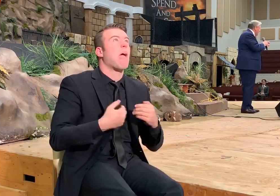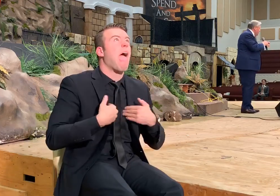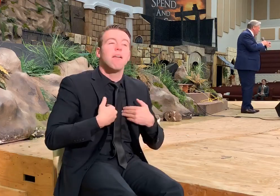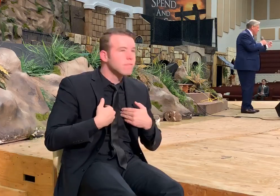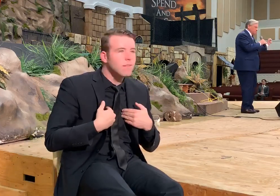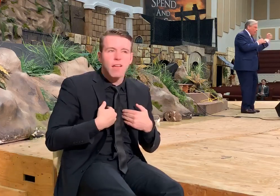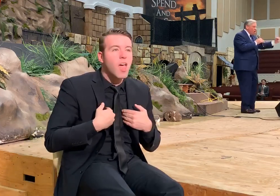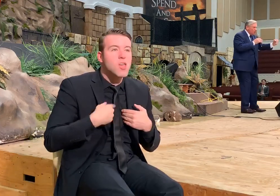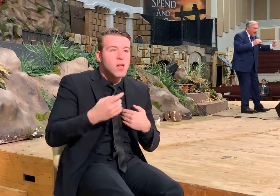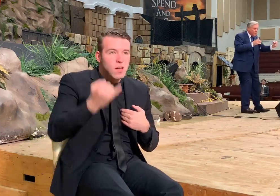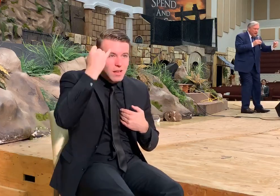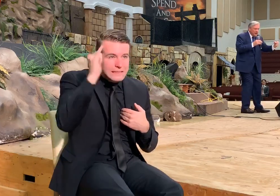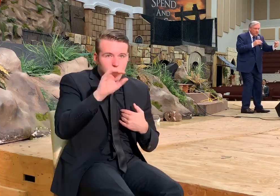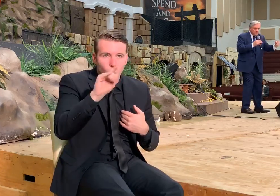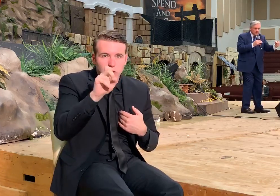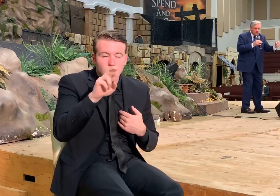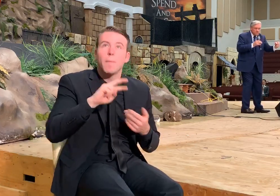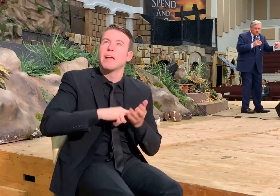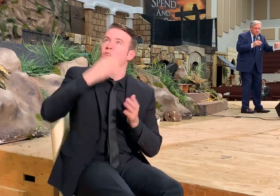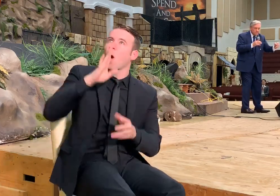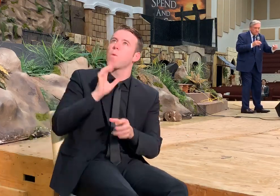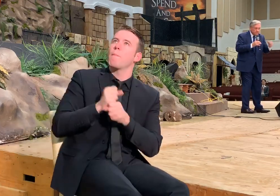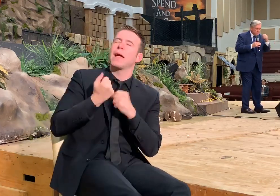God's making a goodly pearl out of me.